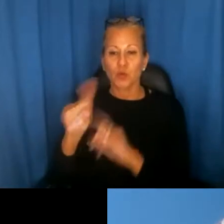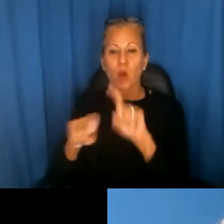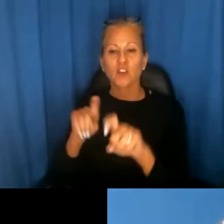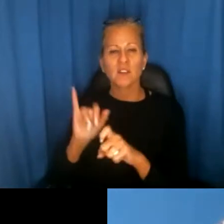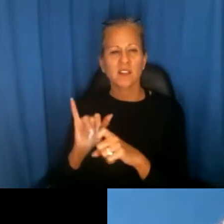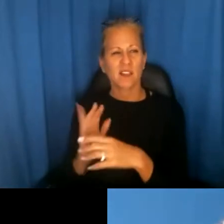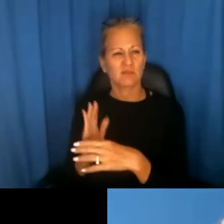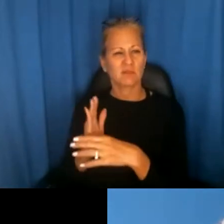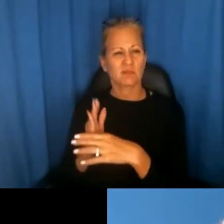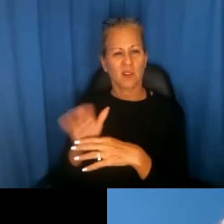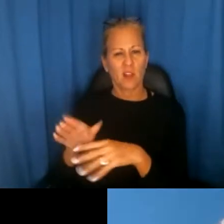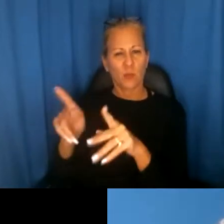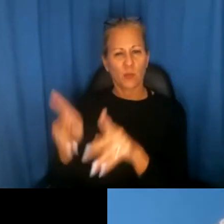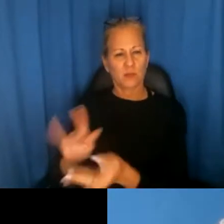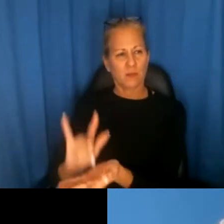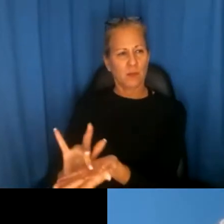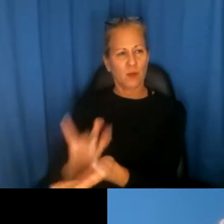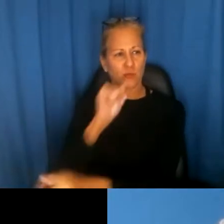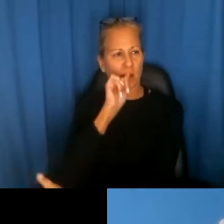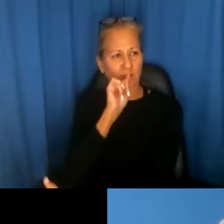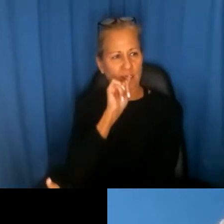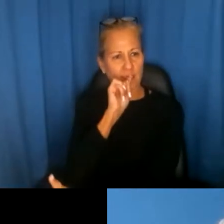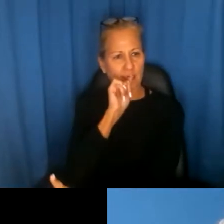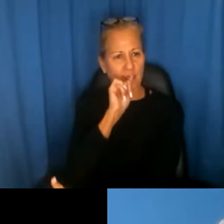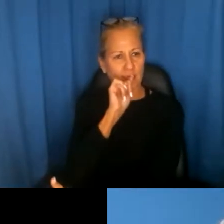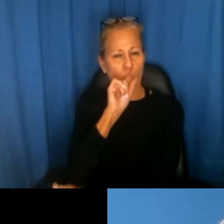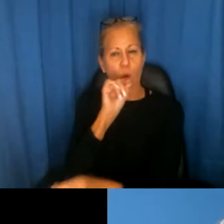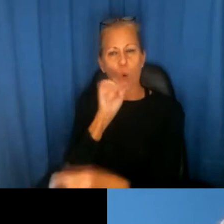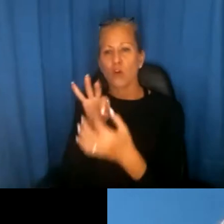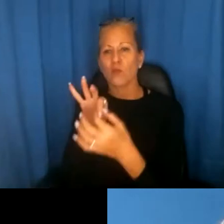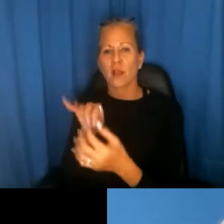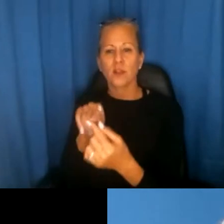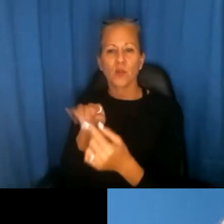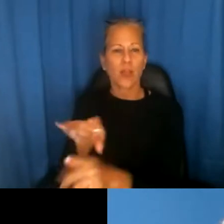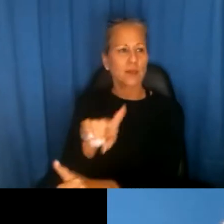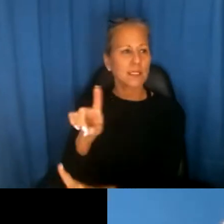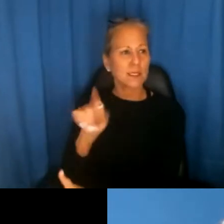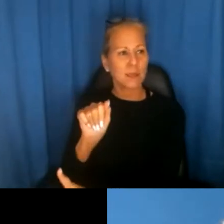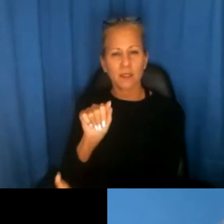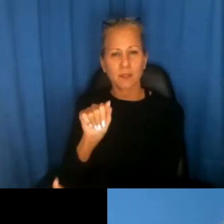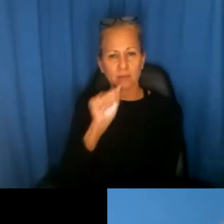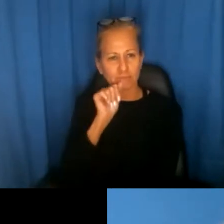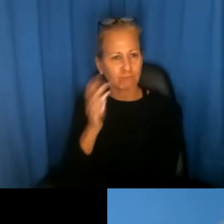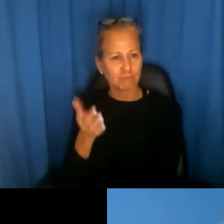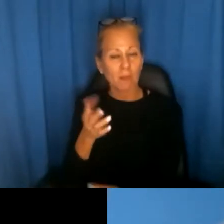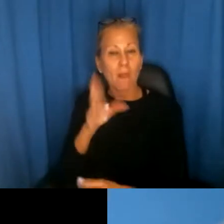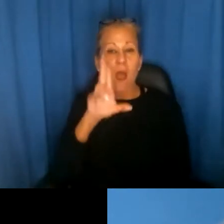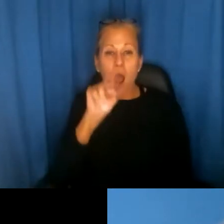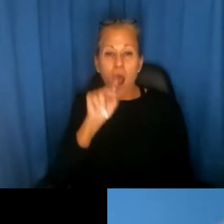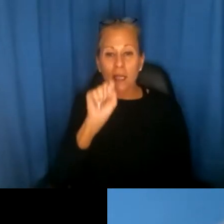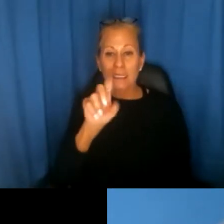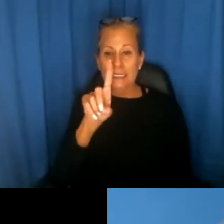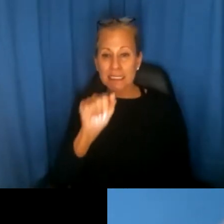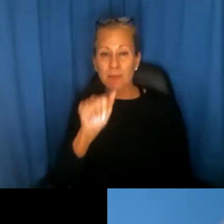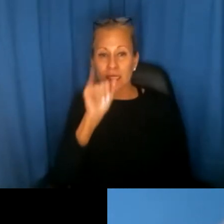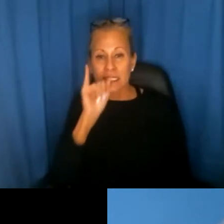upon a person's medical privacy or relate to a person's disability unless disability is a